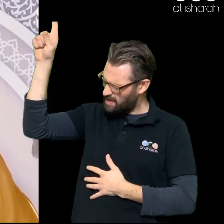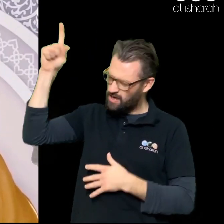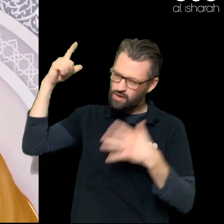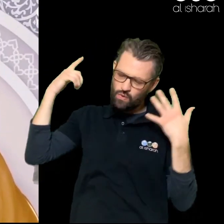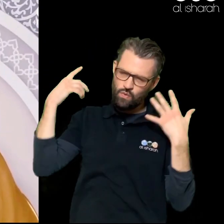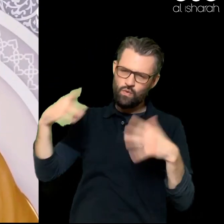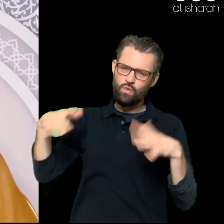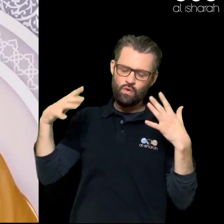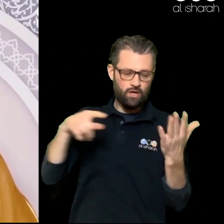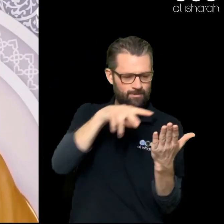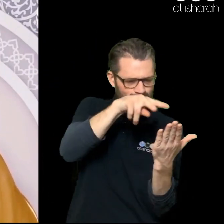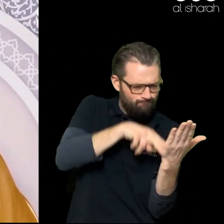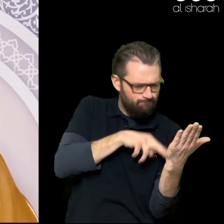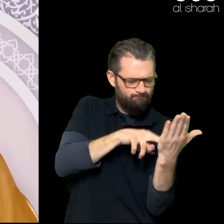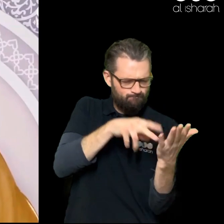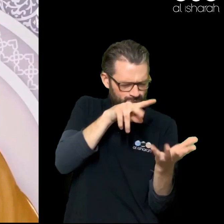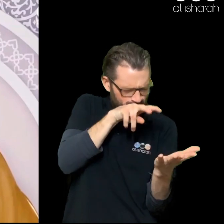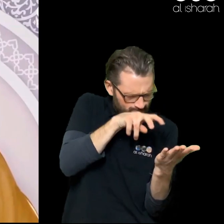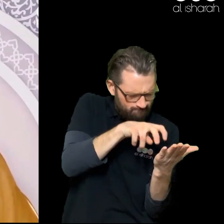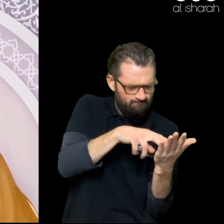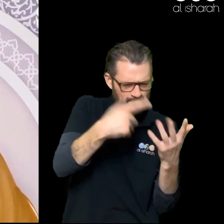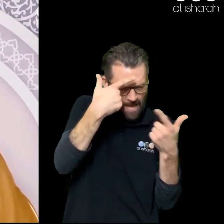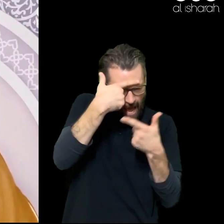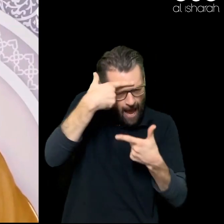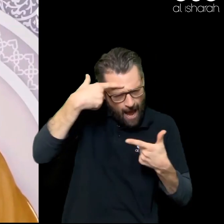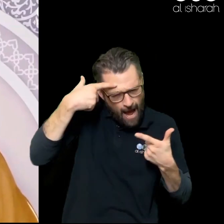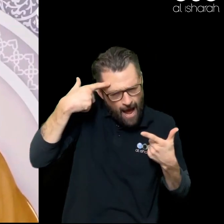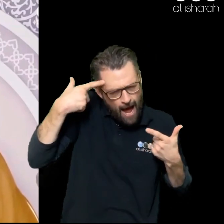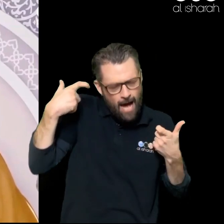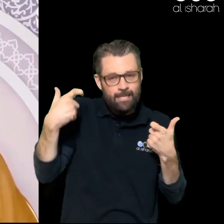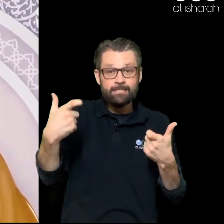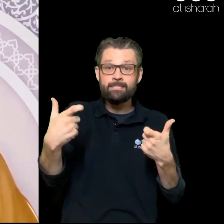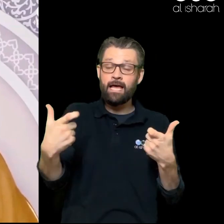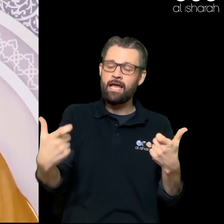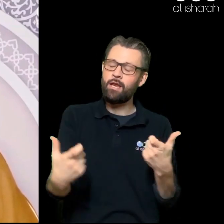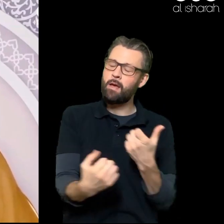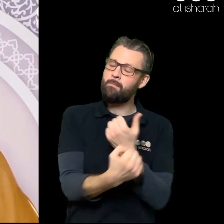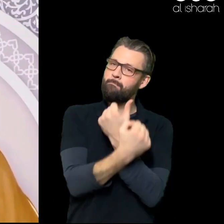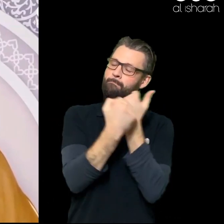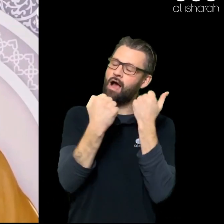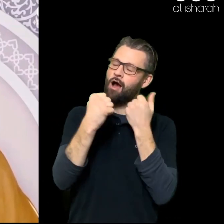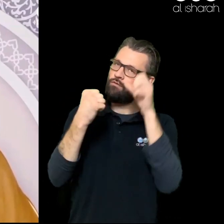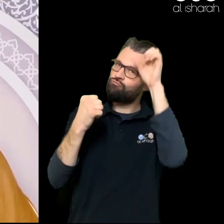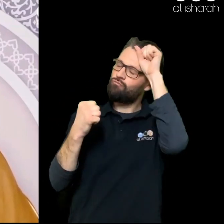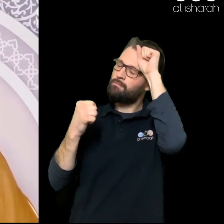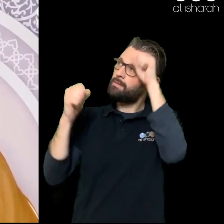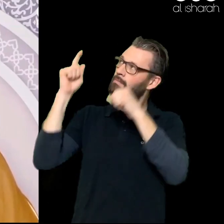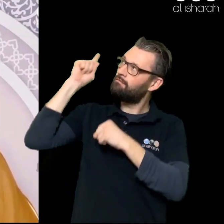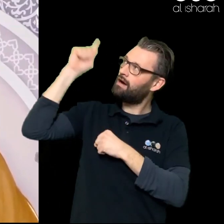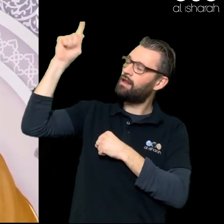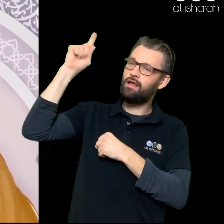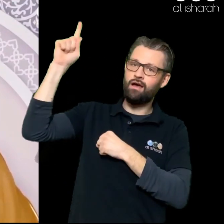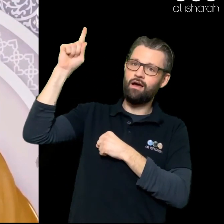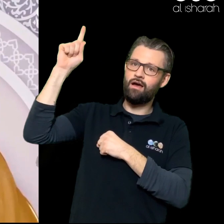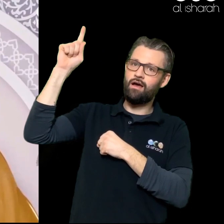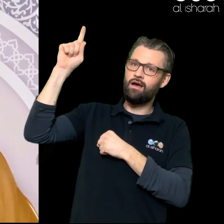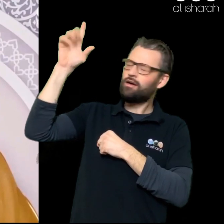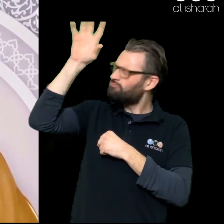my friend What would I do? I might speak to those around me about that friend And then I will end up communicating Or